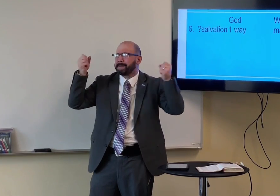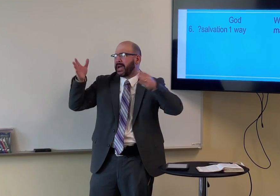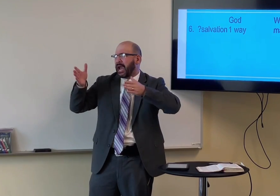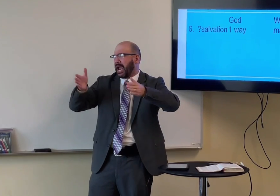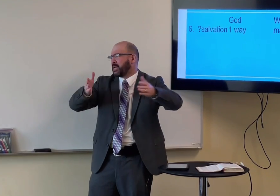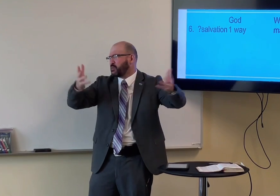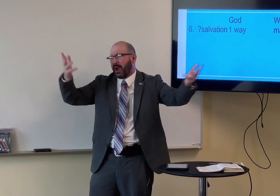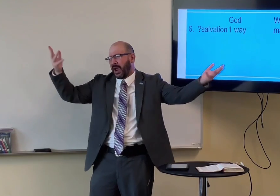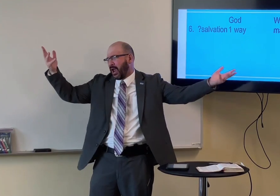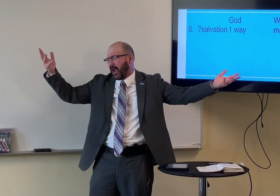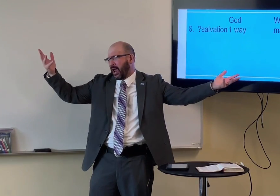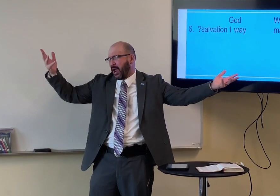Many ways.